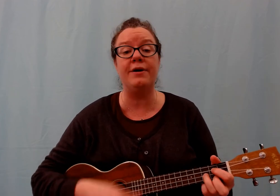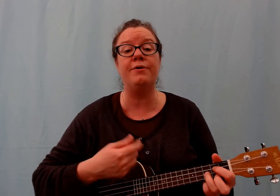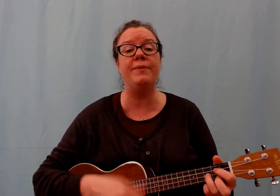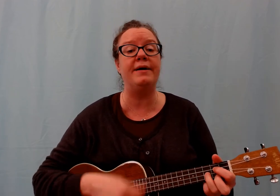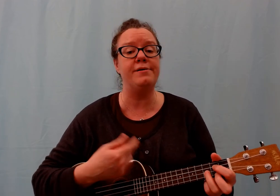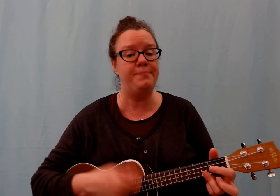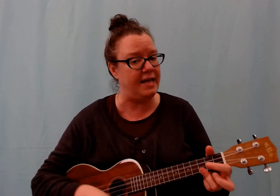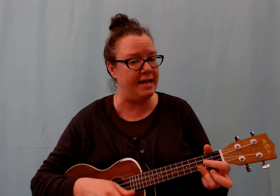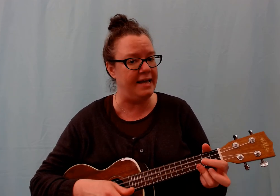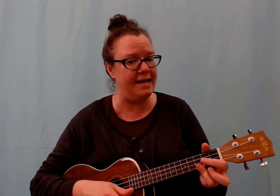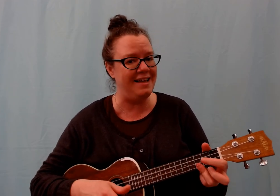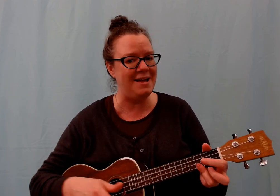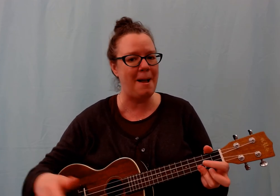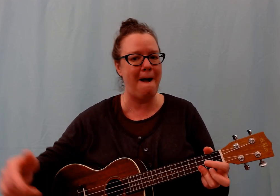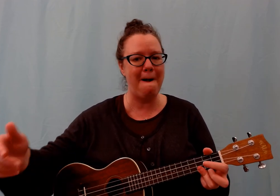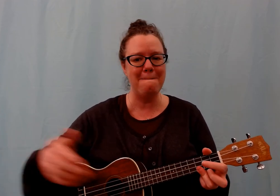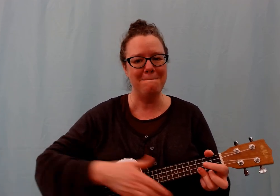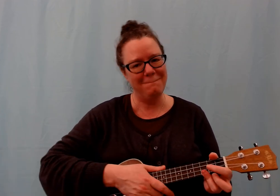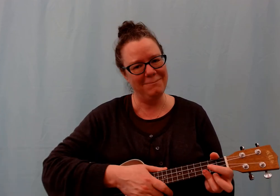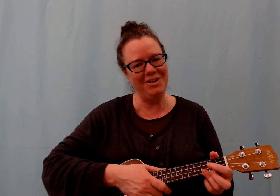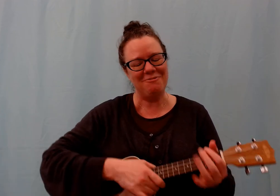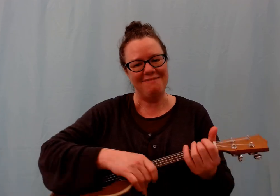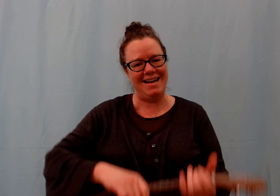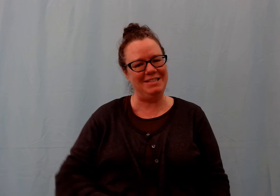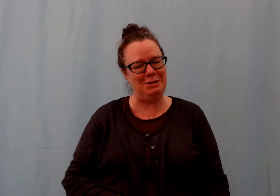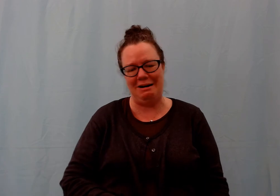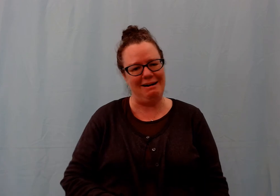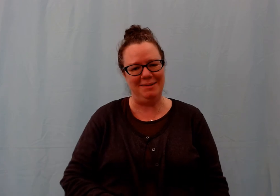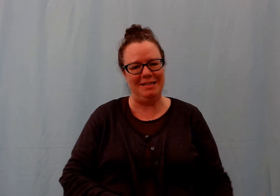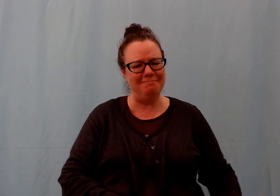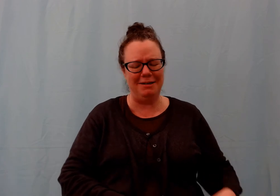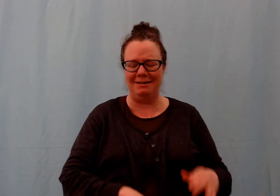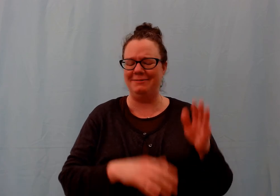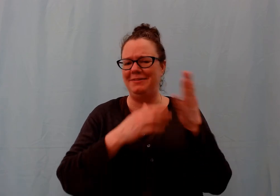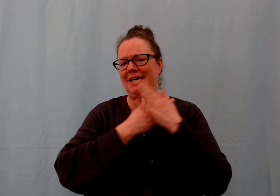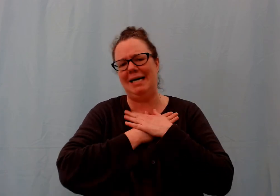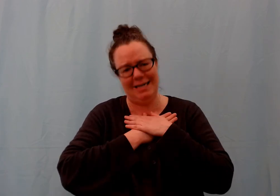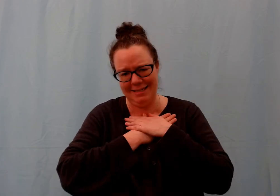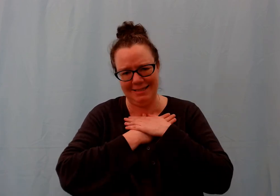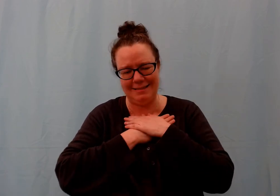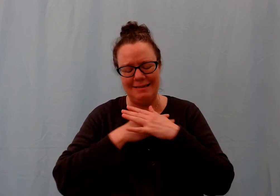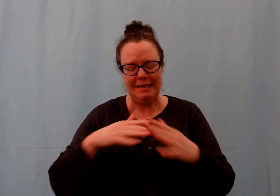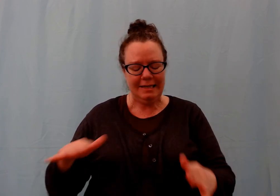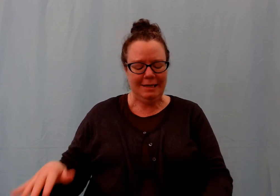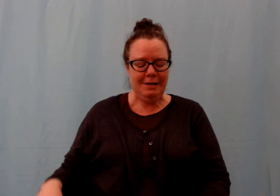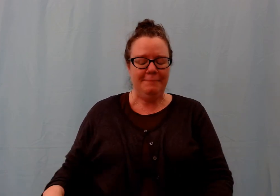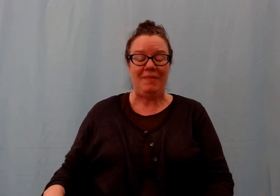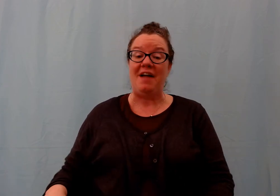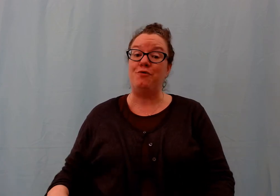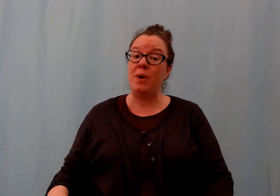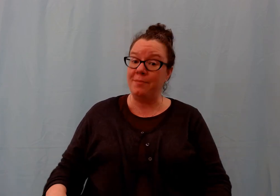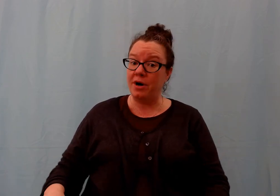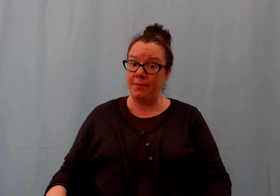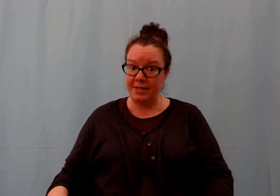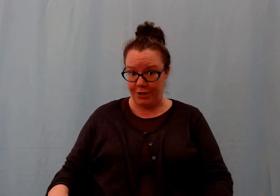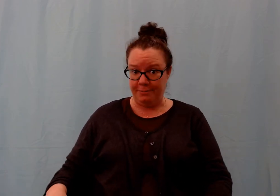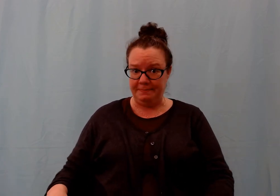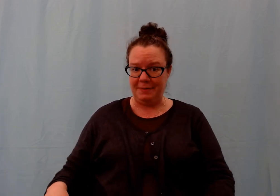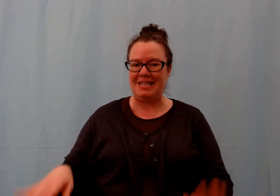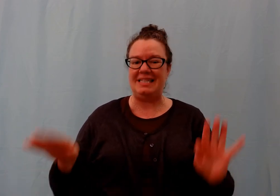we'll be. Great job! Off the hugs! I have one more I wanted to. I'm gonna